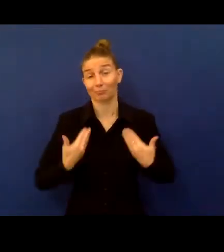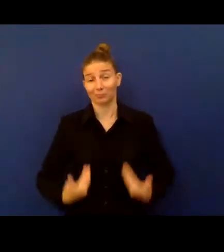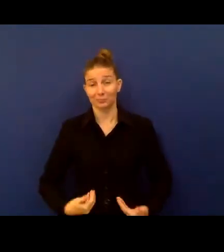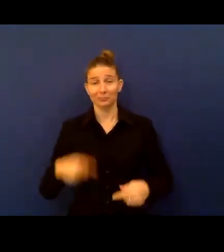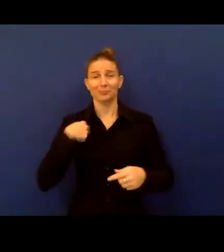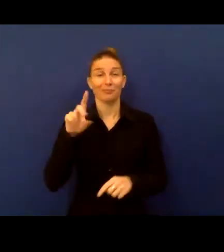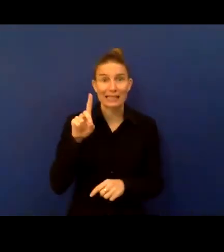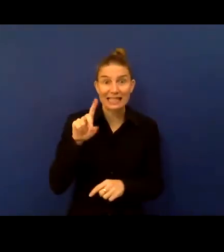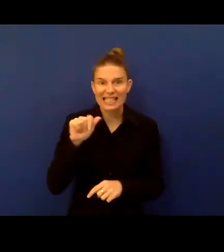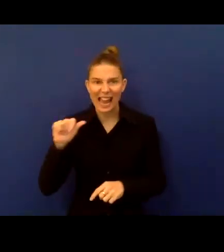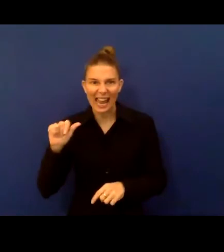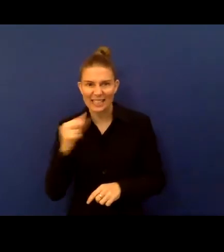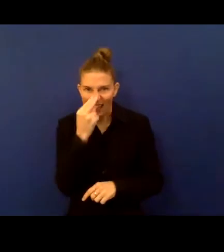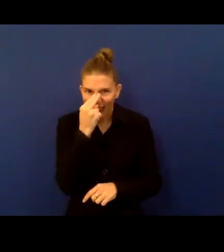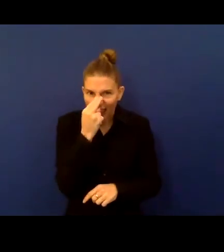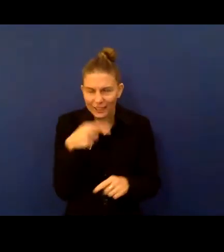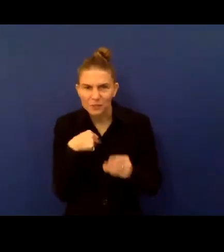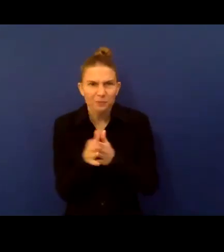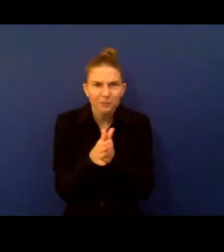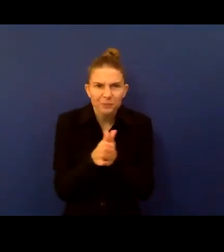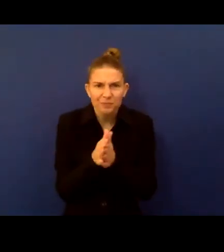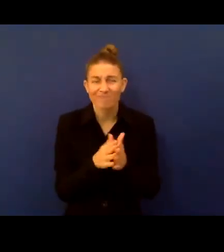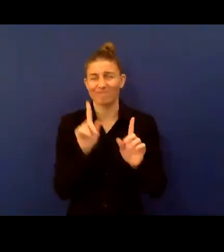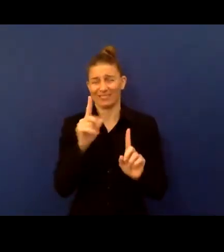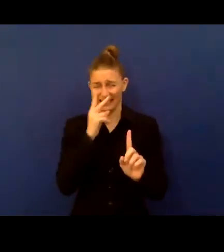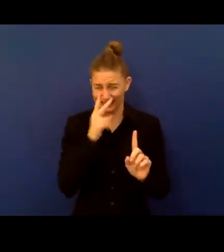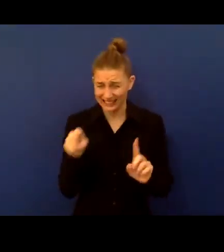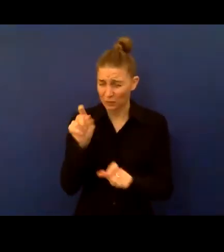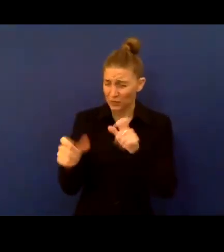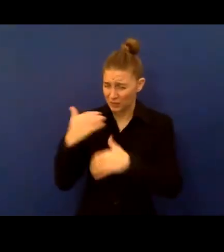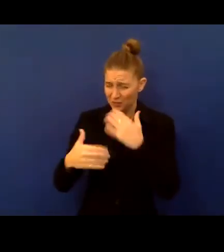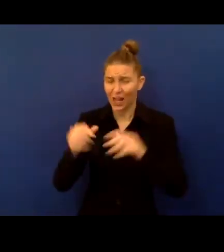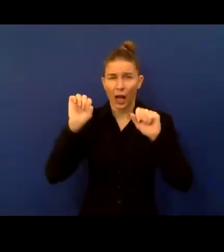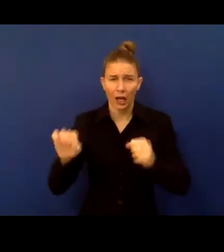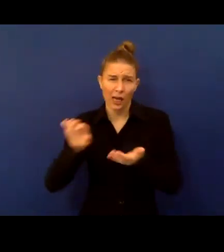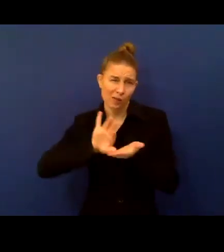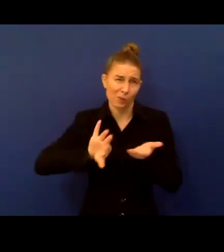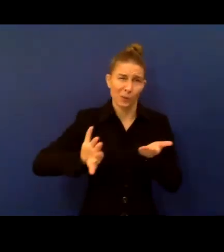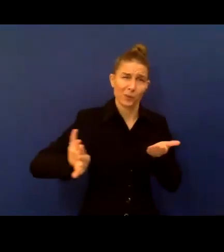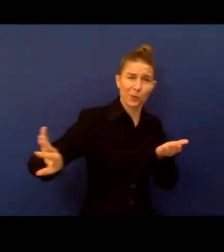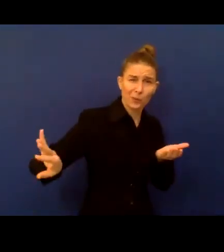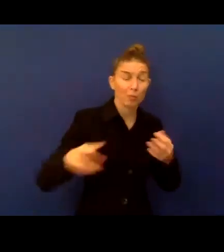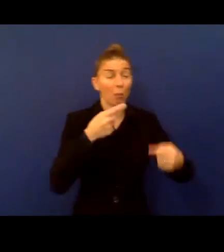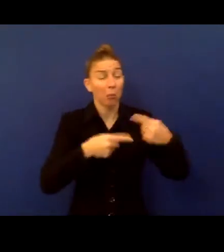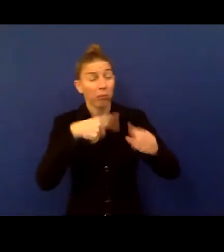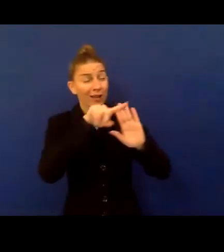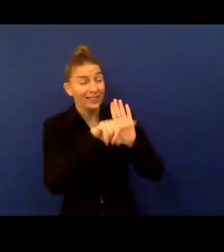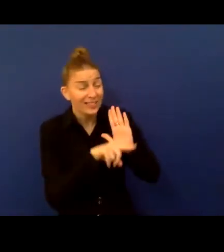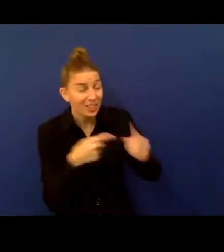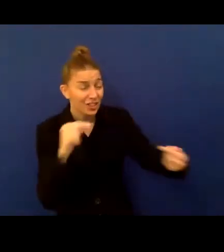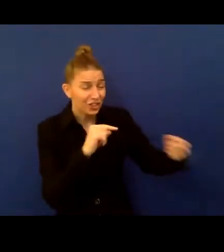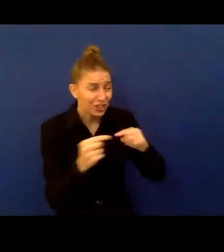data on the realities of the exclusion faced by persons with disabilities can have, both in policy discussions and debate,